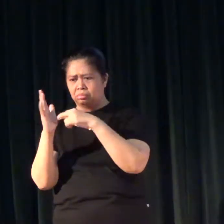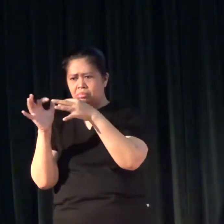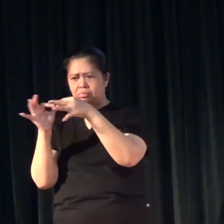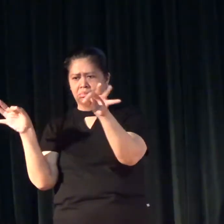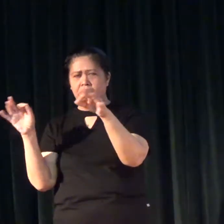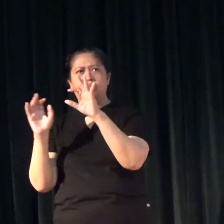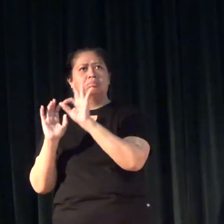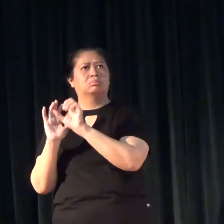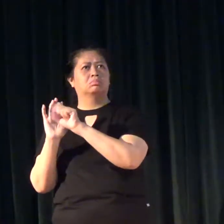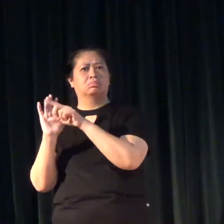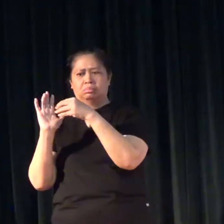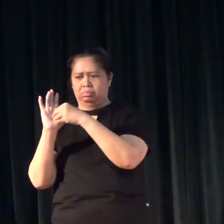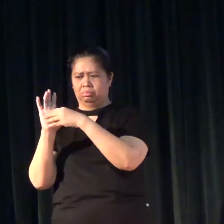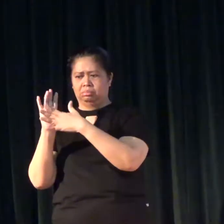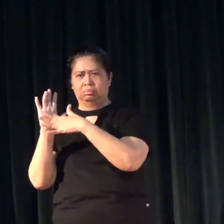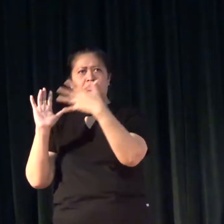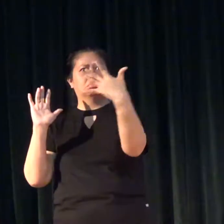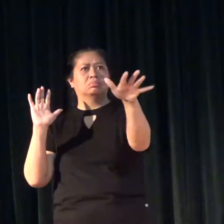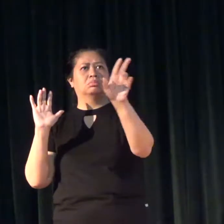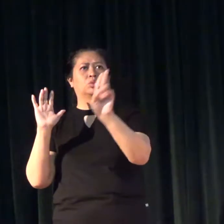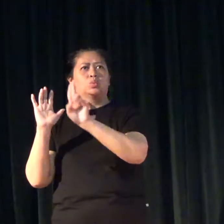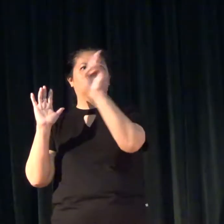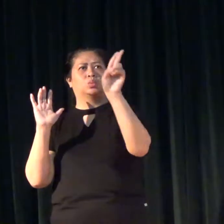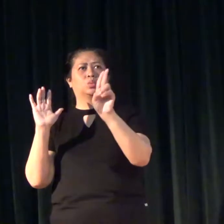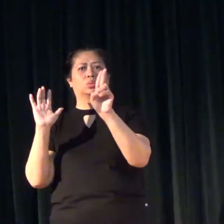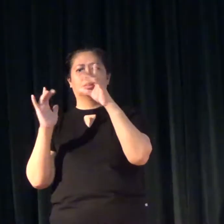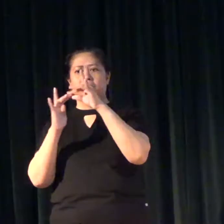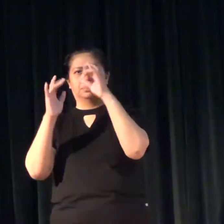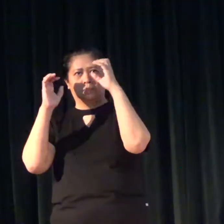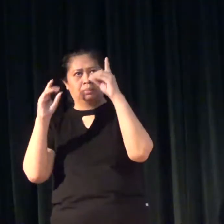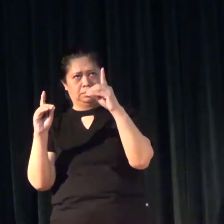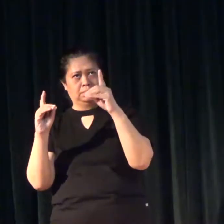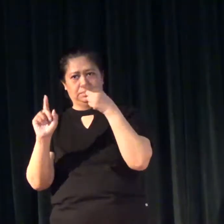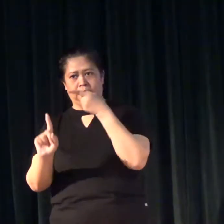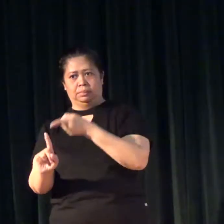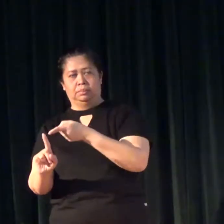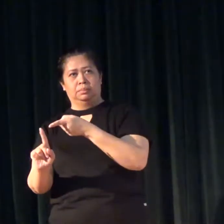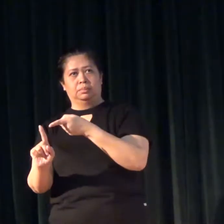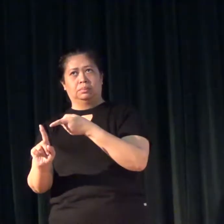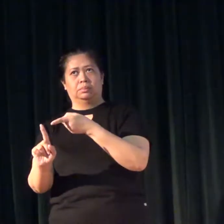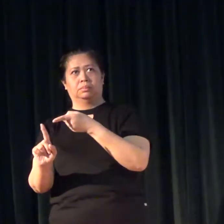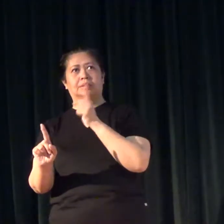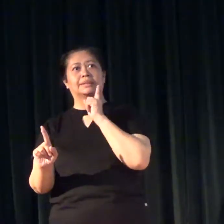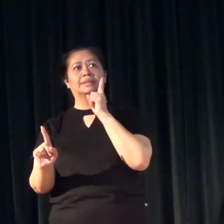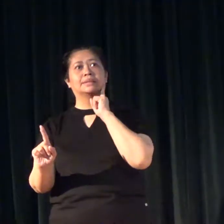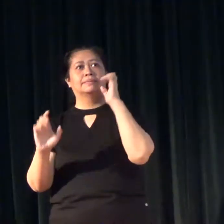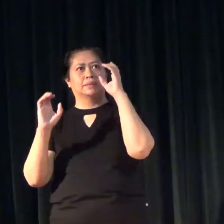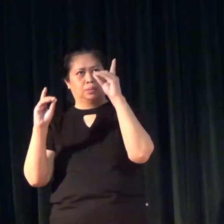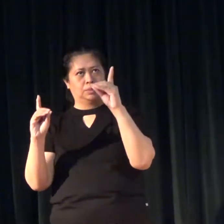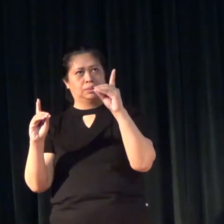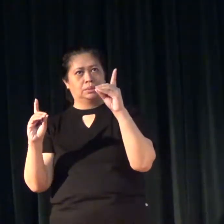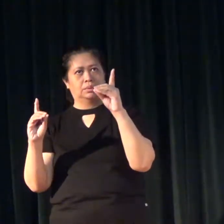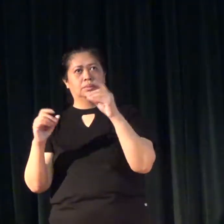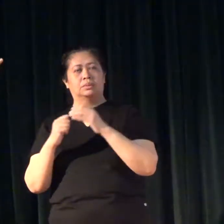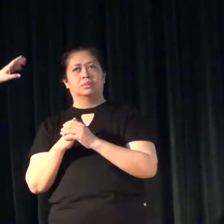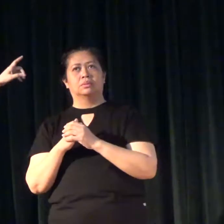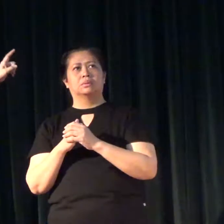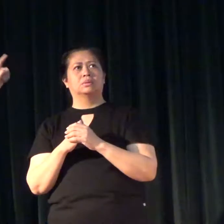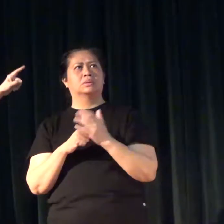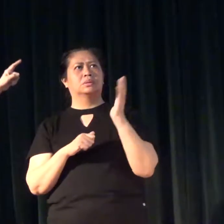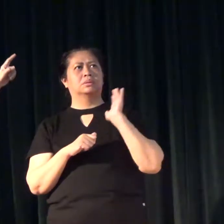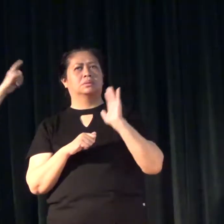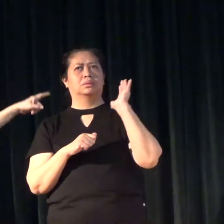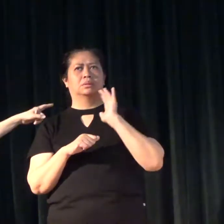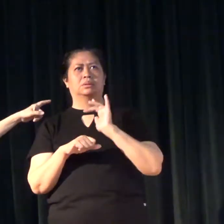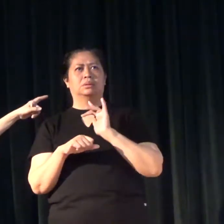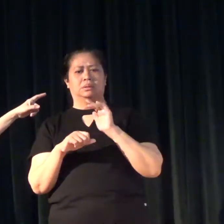FSL to be used in special education, in particular deaf education? The Early